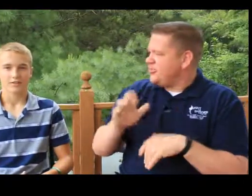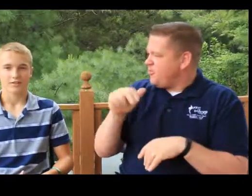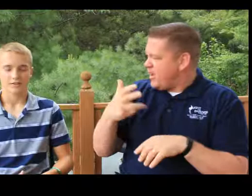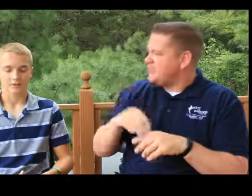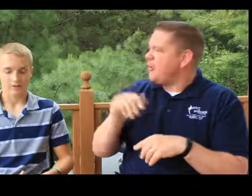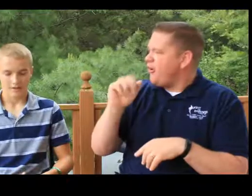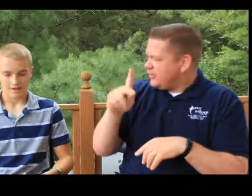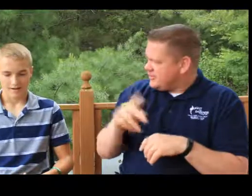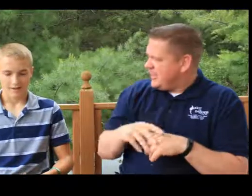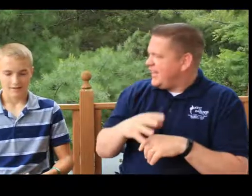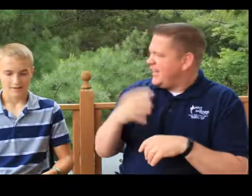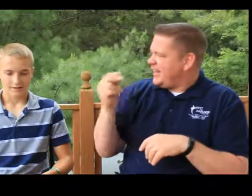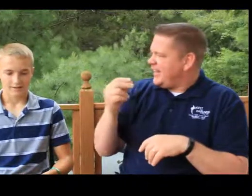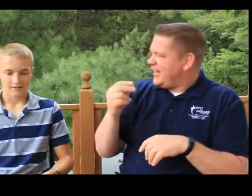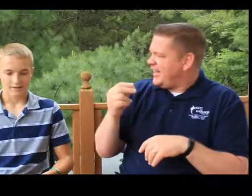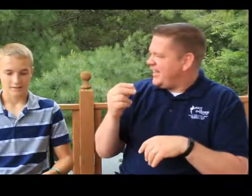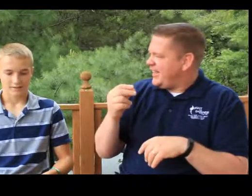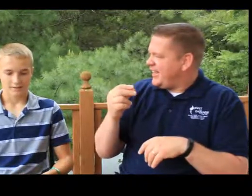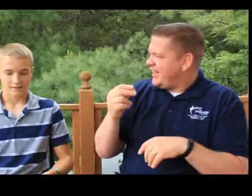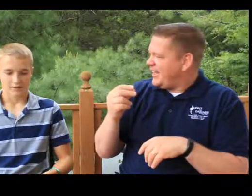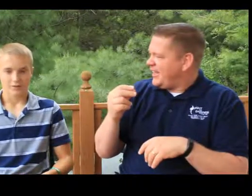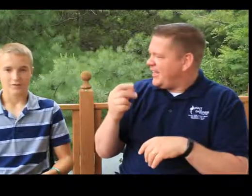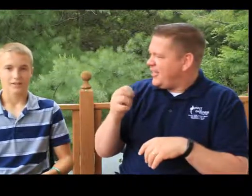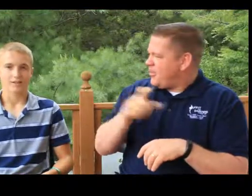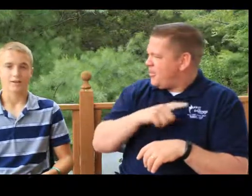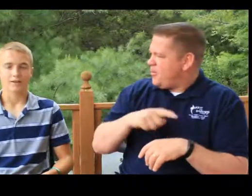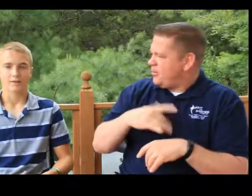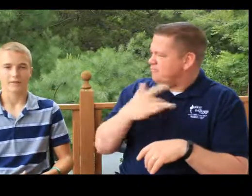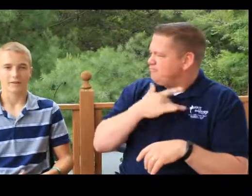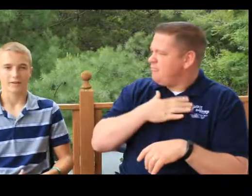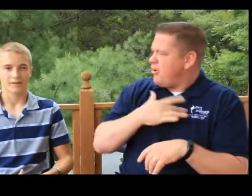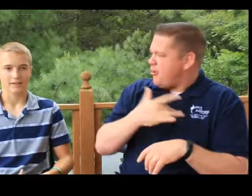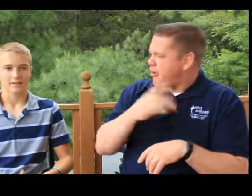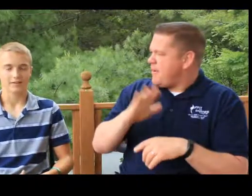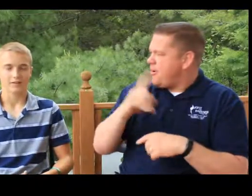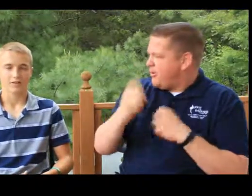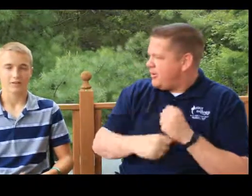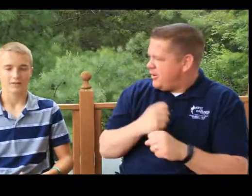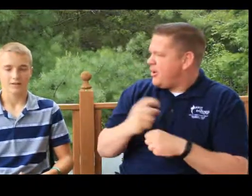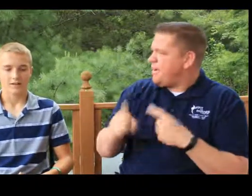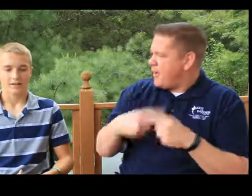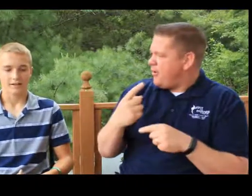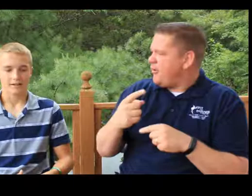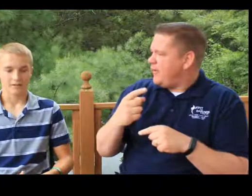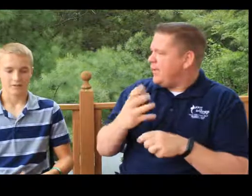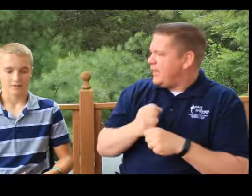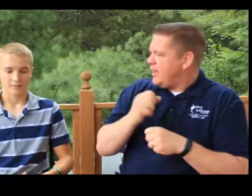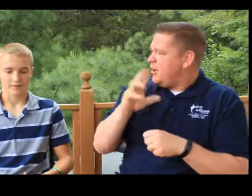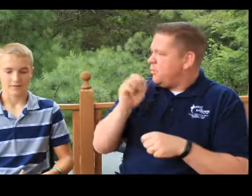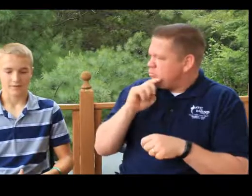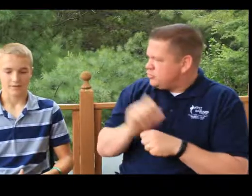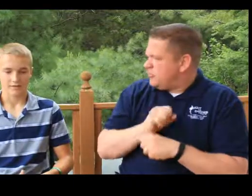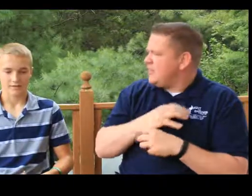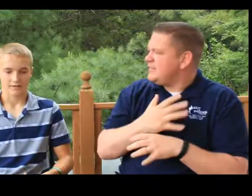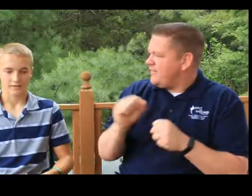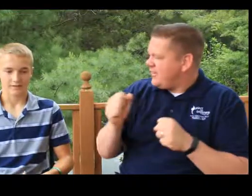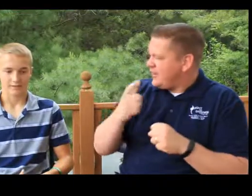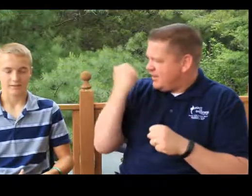Arkansas. And the Lord was tugging on my heart for about a year or so about getting reassured of my salvation because I kept on